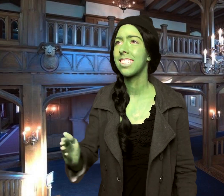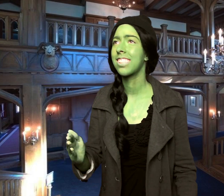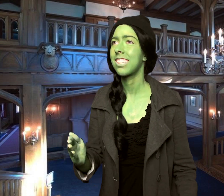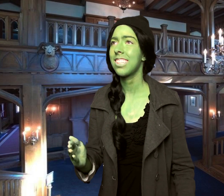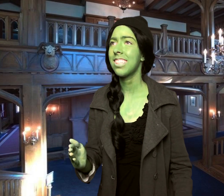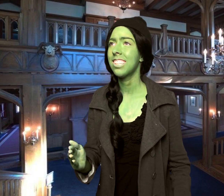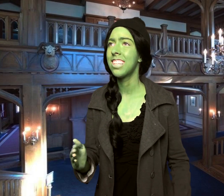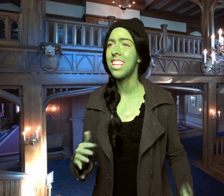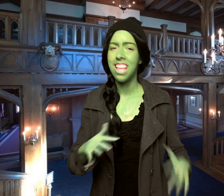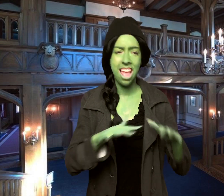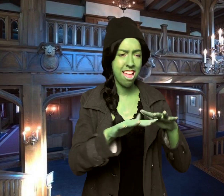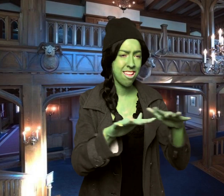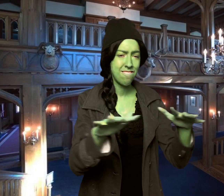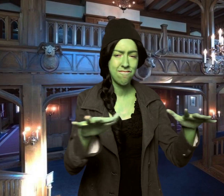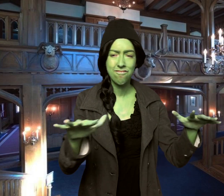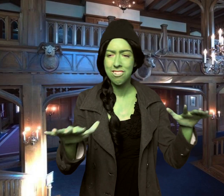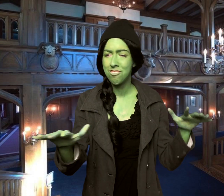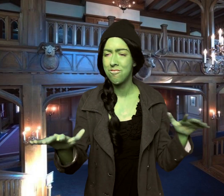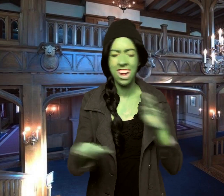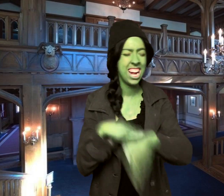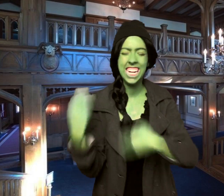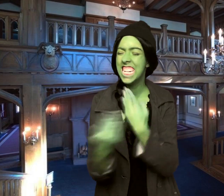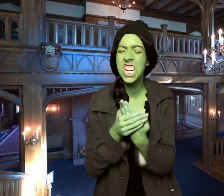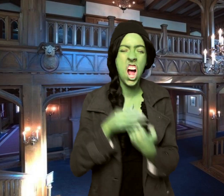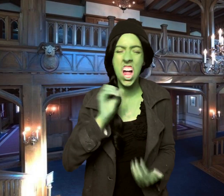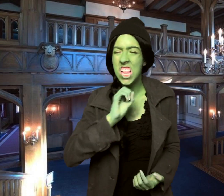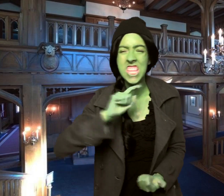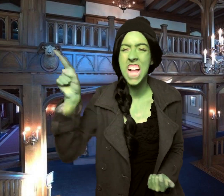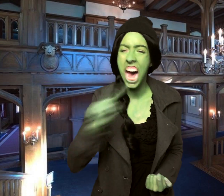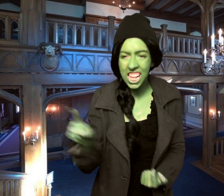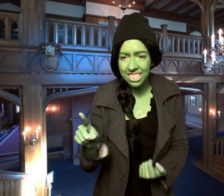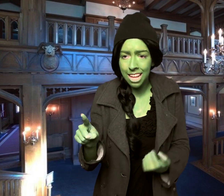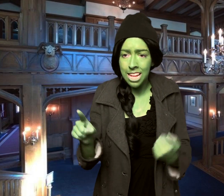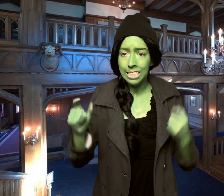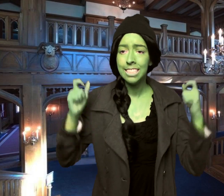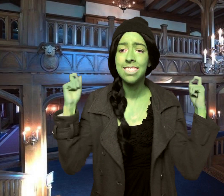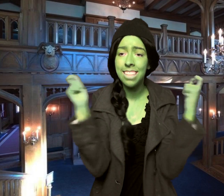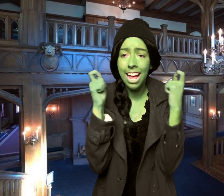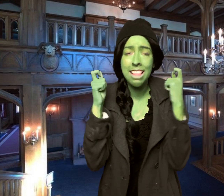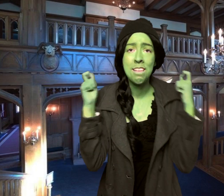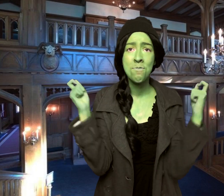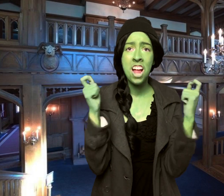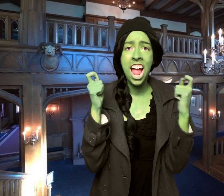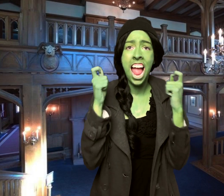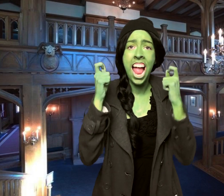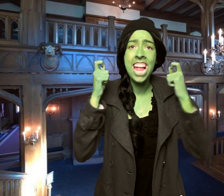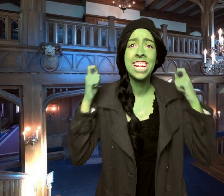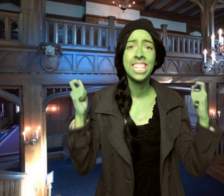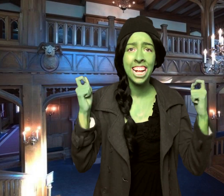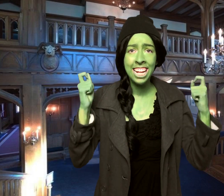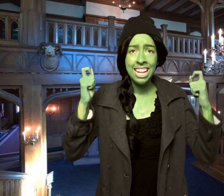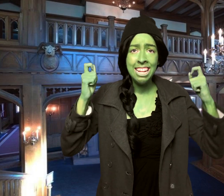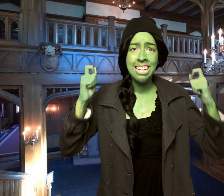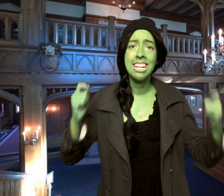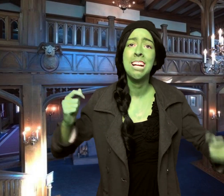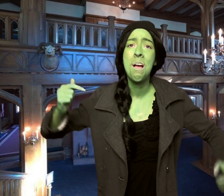be A celebration throughout ours That's all to do With